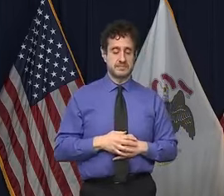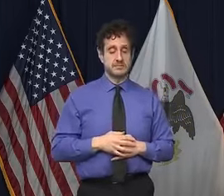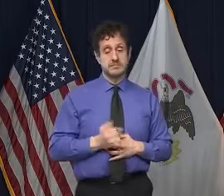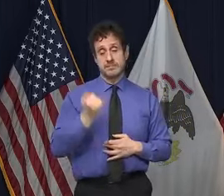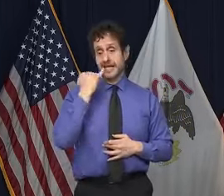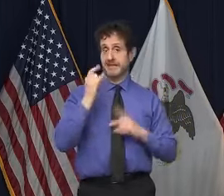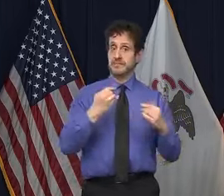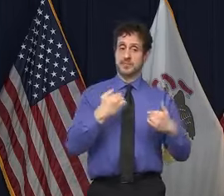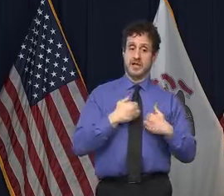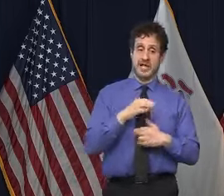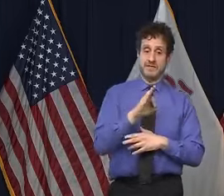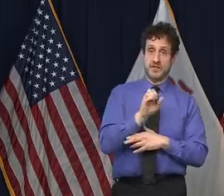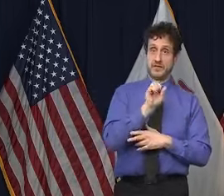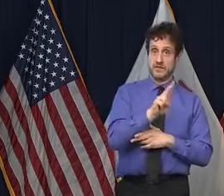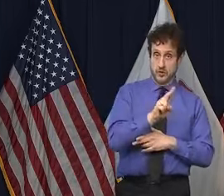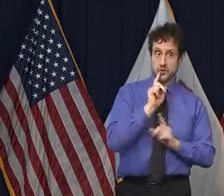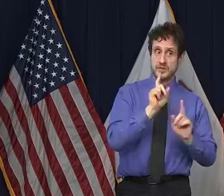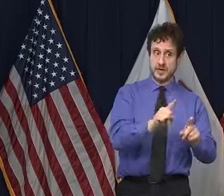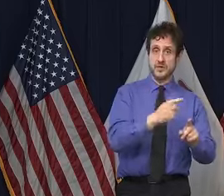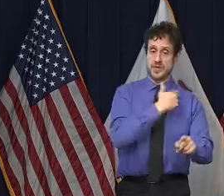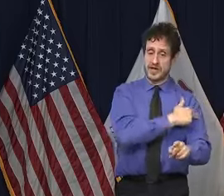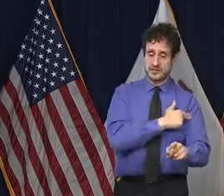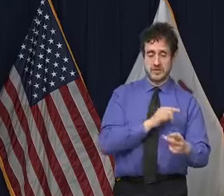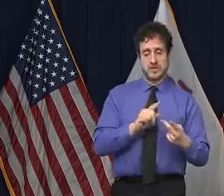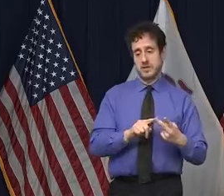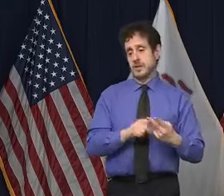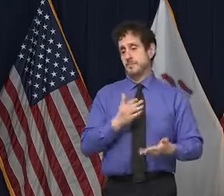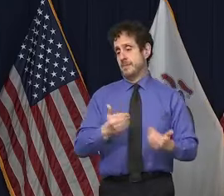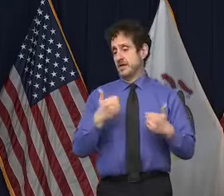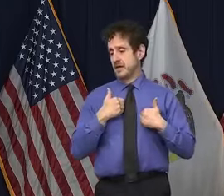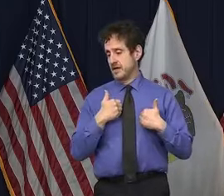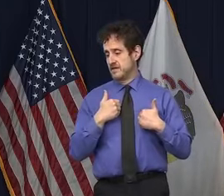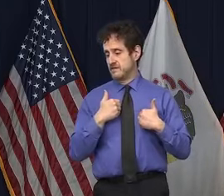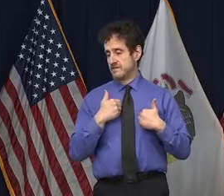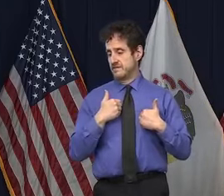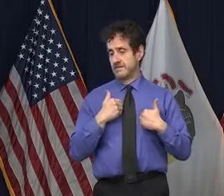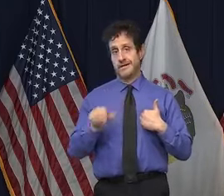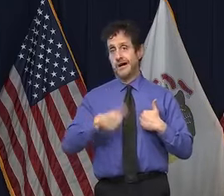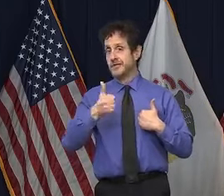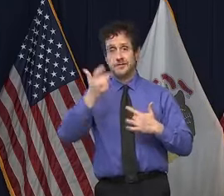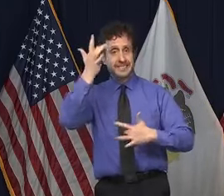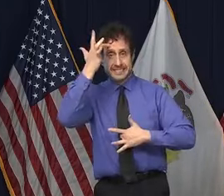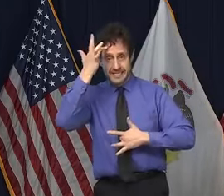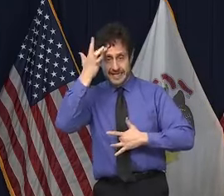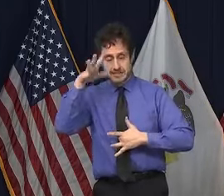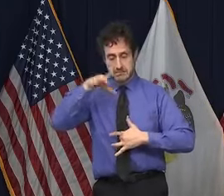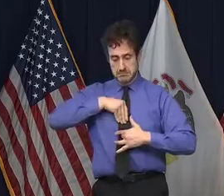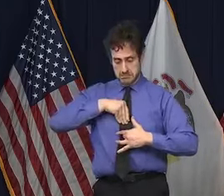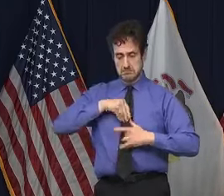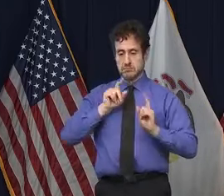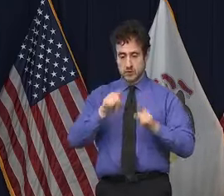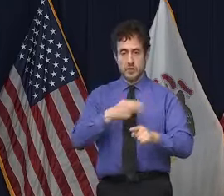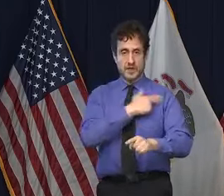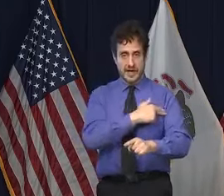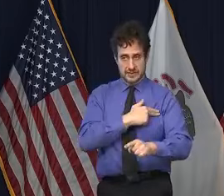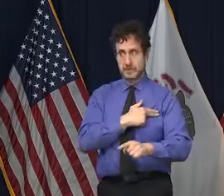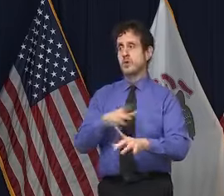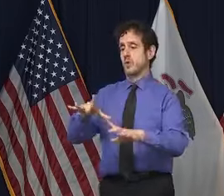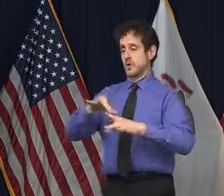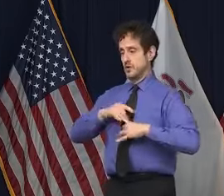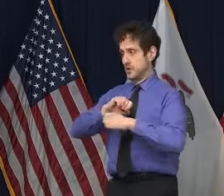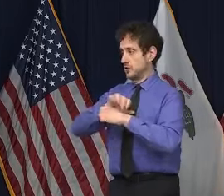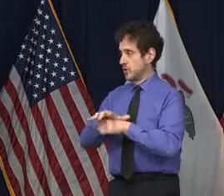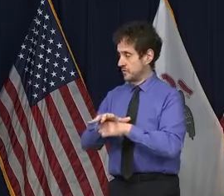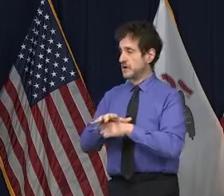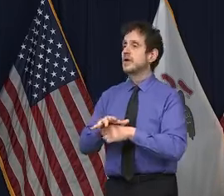you've got the flu and you're in the hospital, whether you, you know, caught some other kind of disease, whether you caught COVID-19, they actually